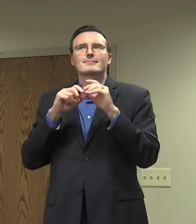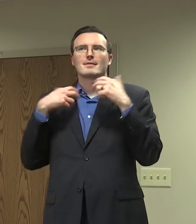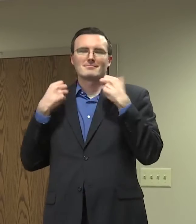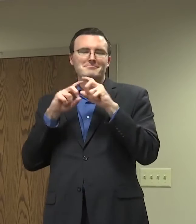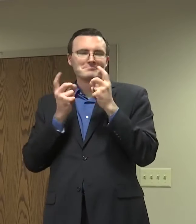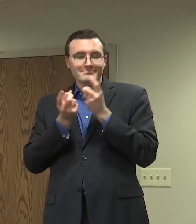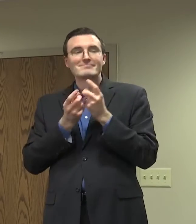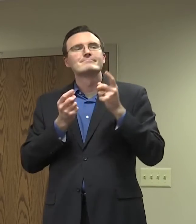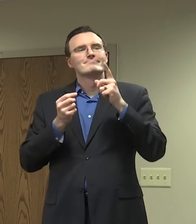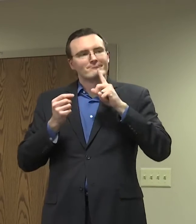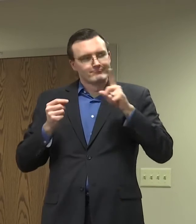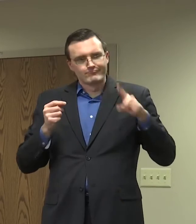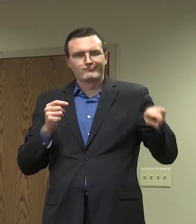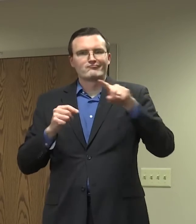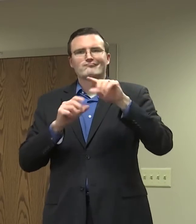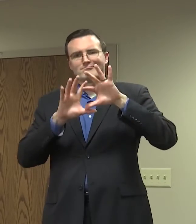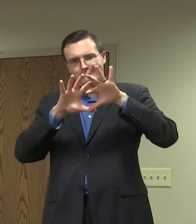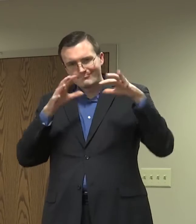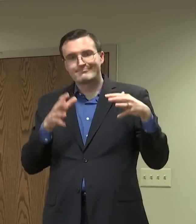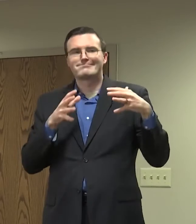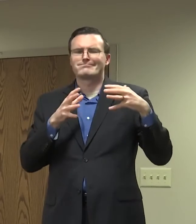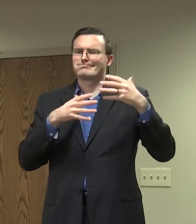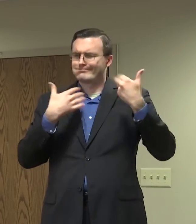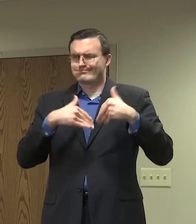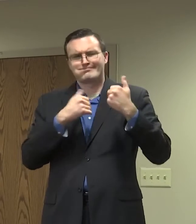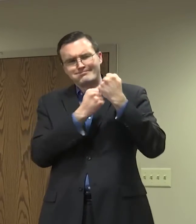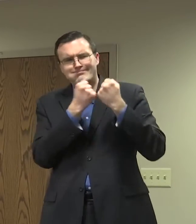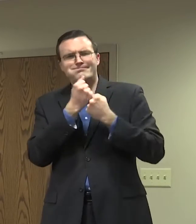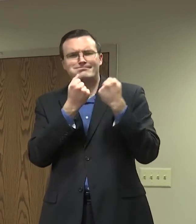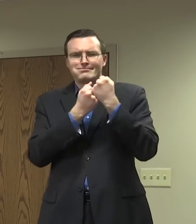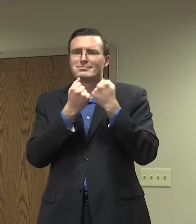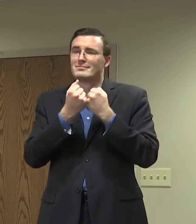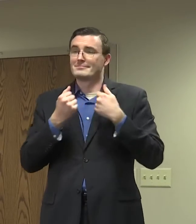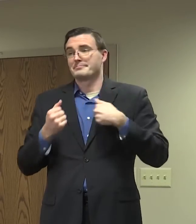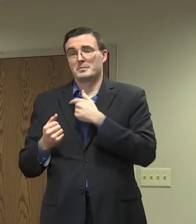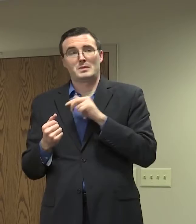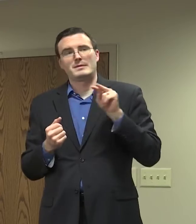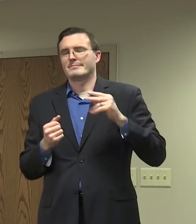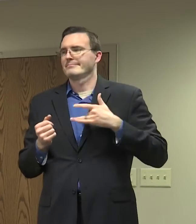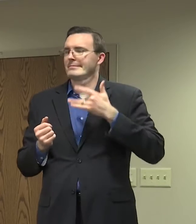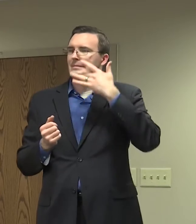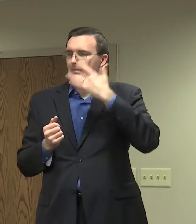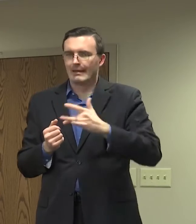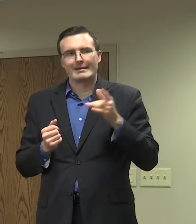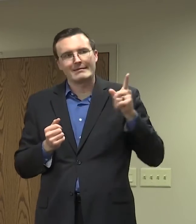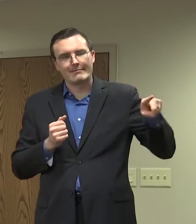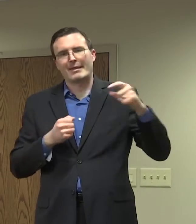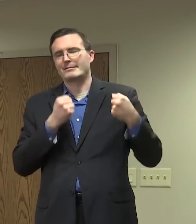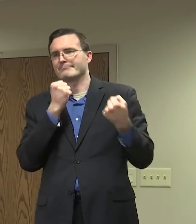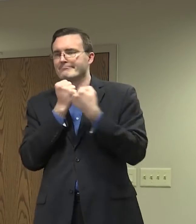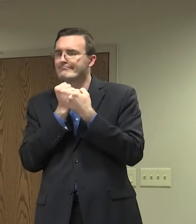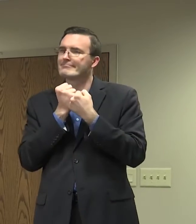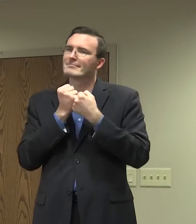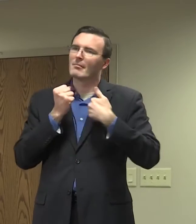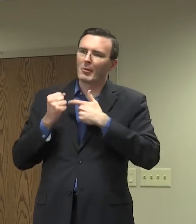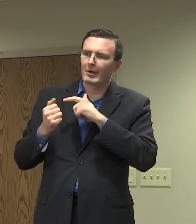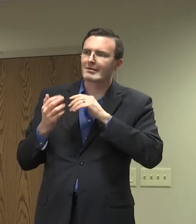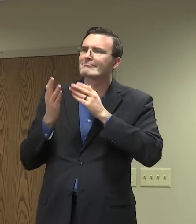scenes and that helps support Dr. Martell, and we're fortunate to have each and every one of them to help us fight the pandemic.